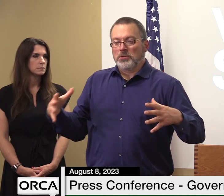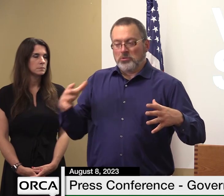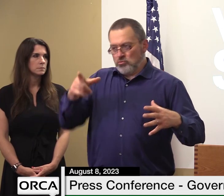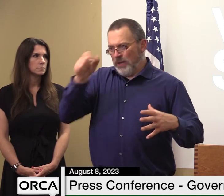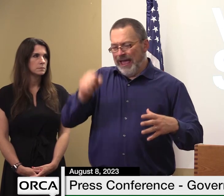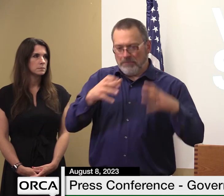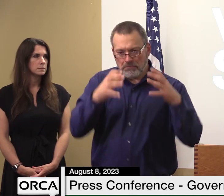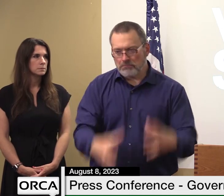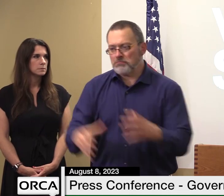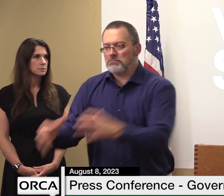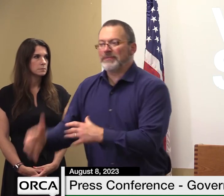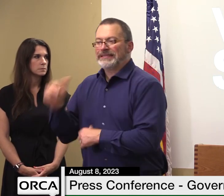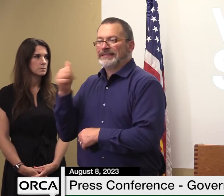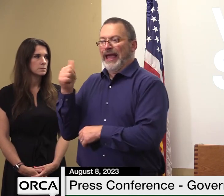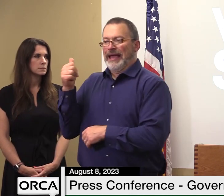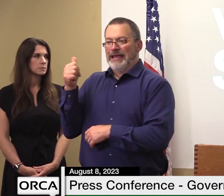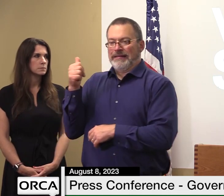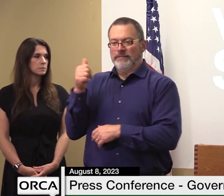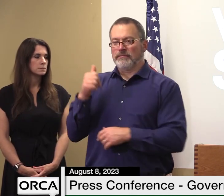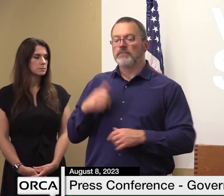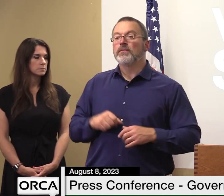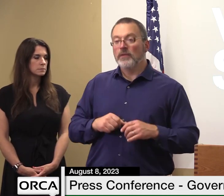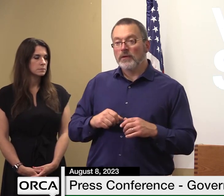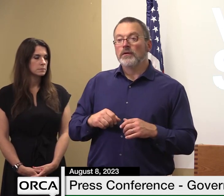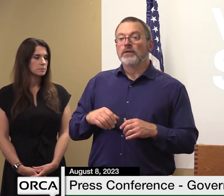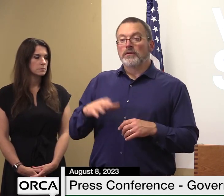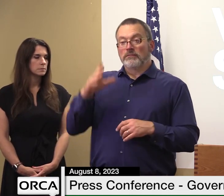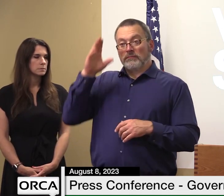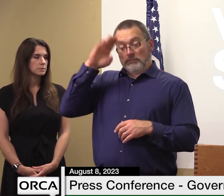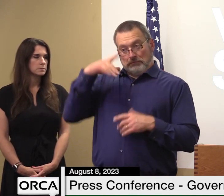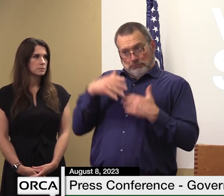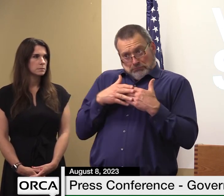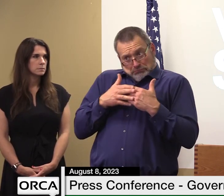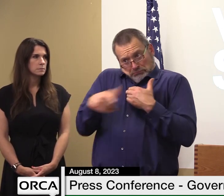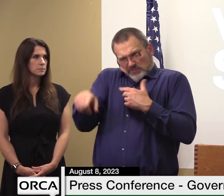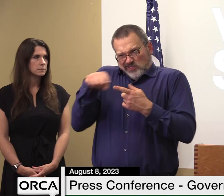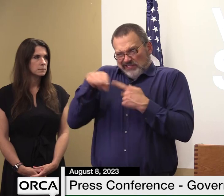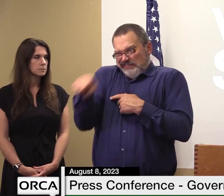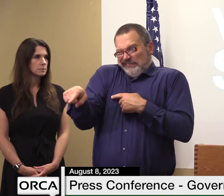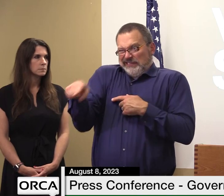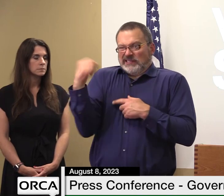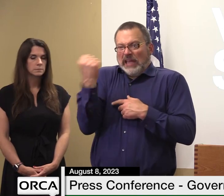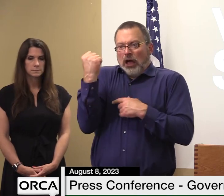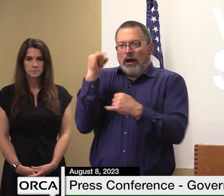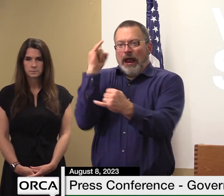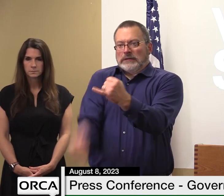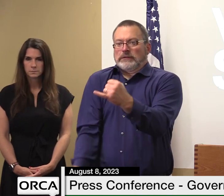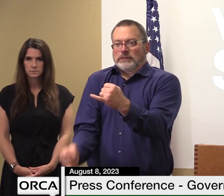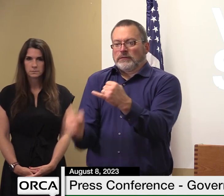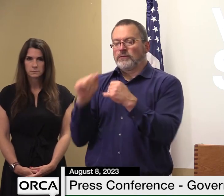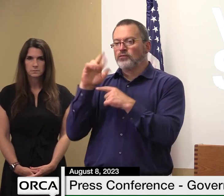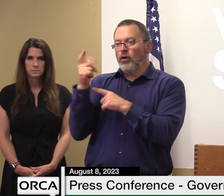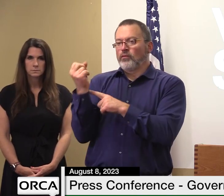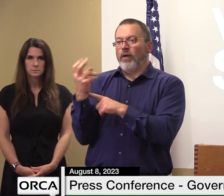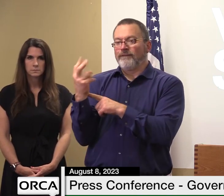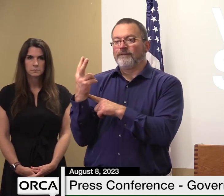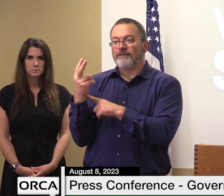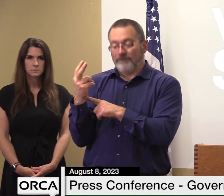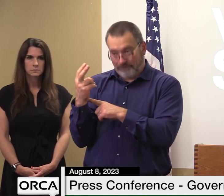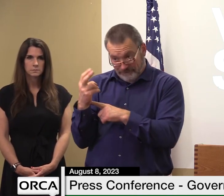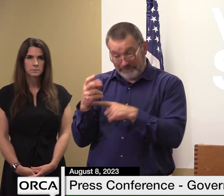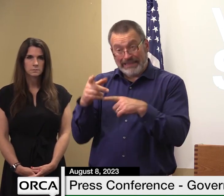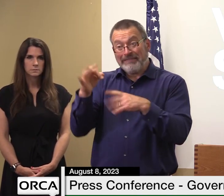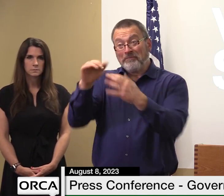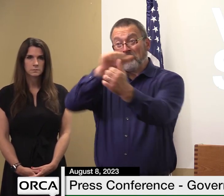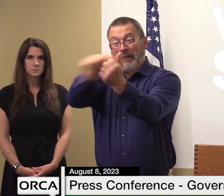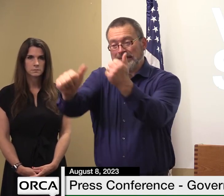after saturday this saturday vermonters will need to contact their local solid waste management entity for a list